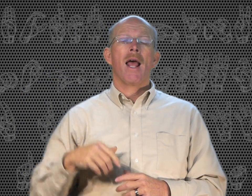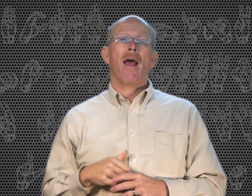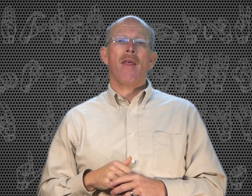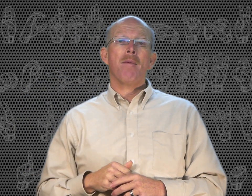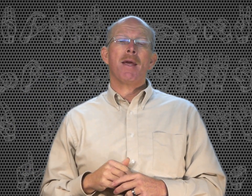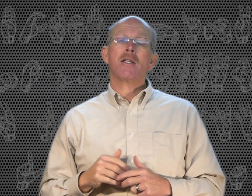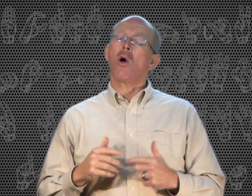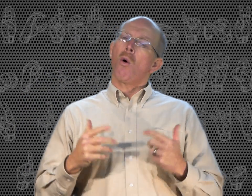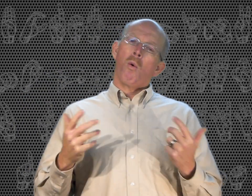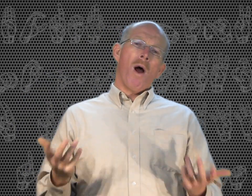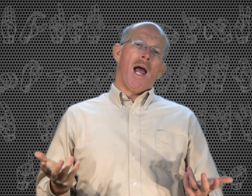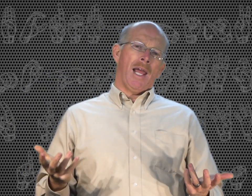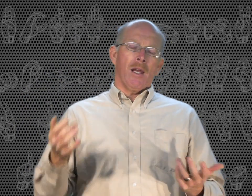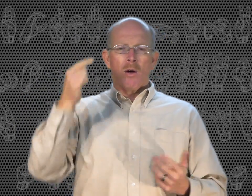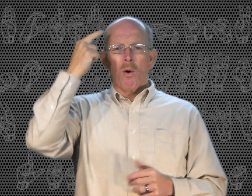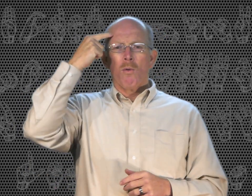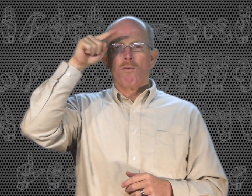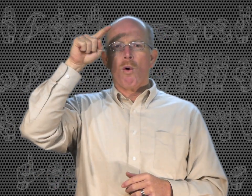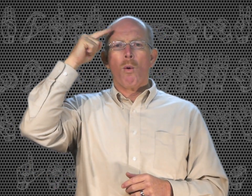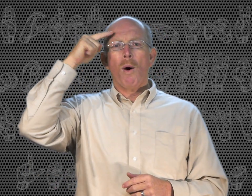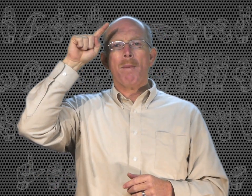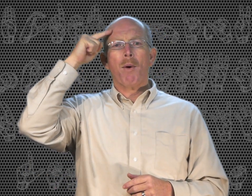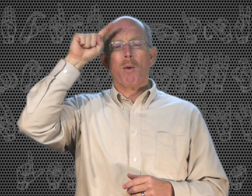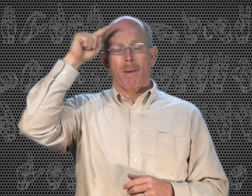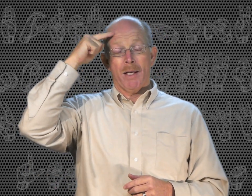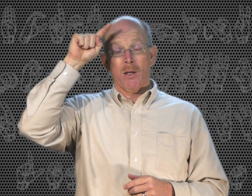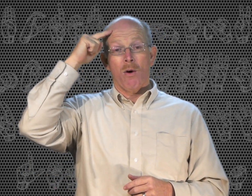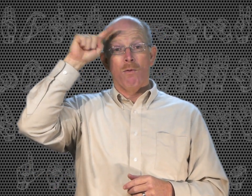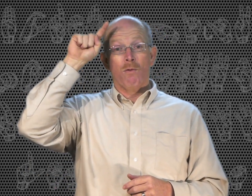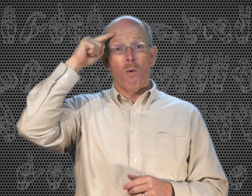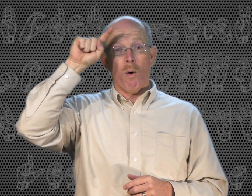For. For. For what purpose? For.